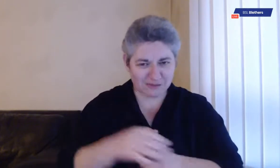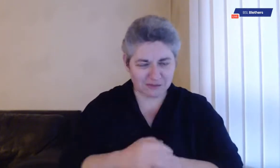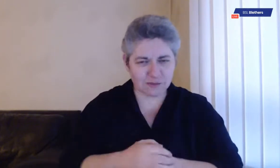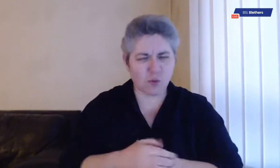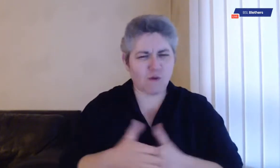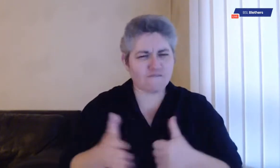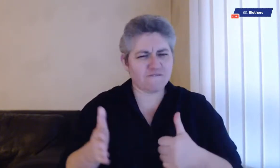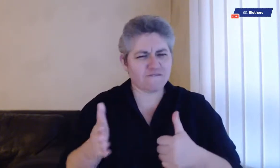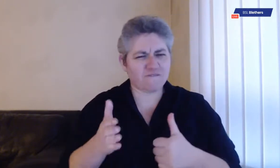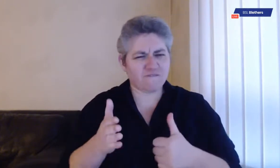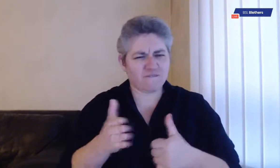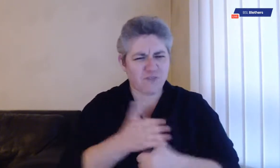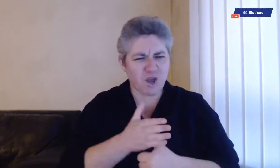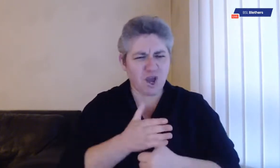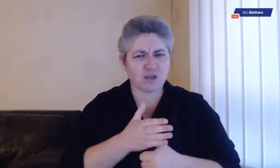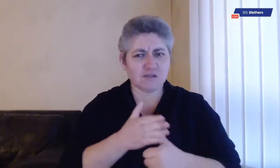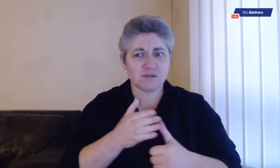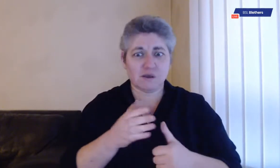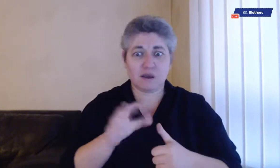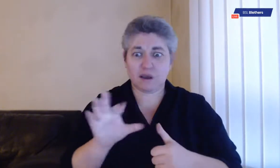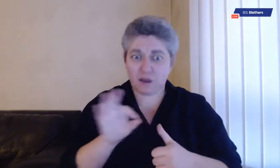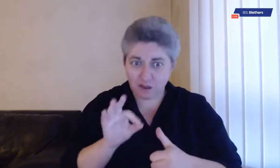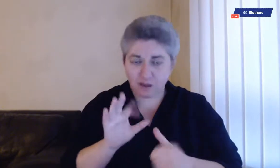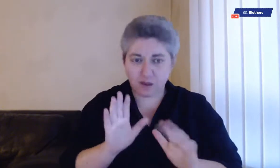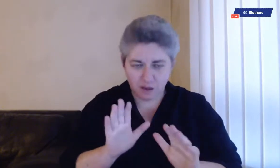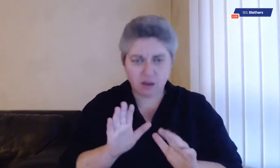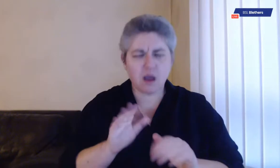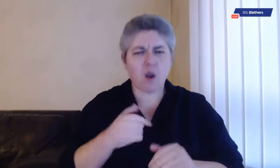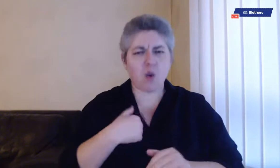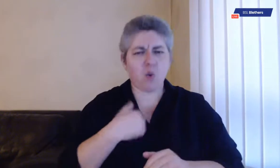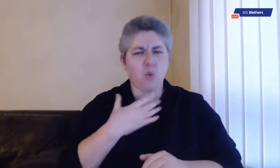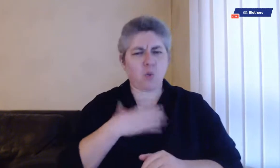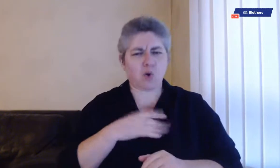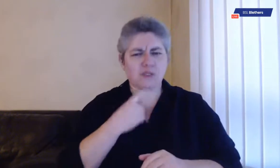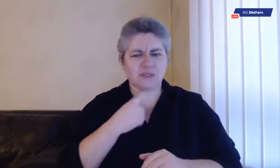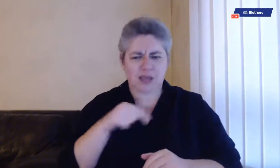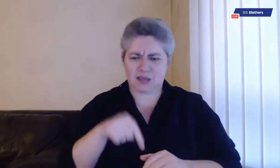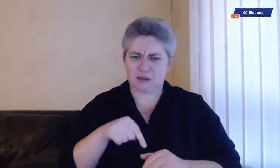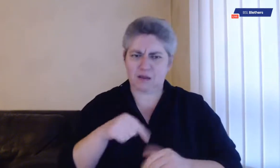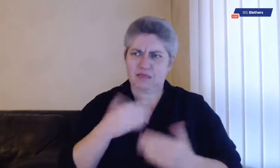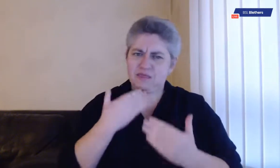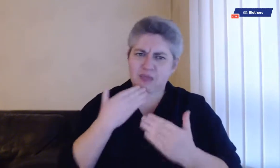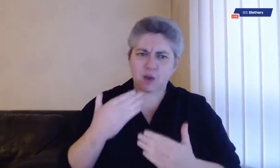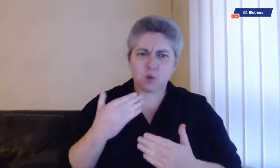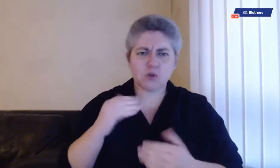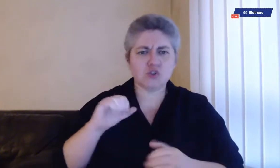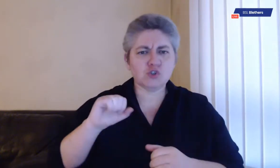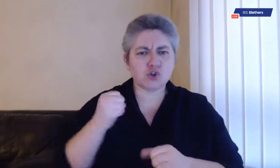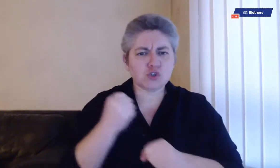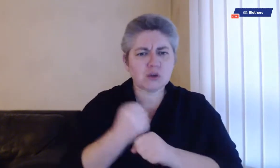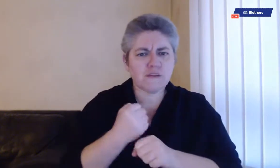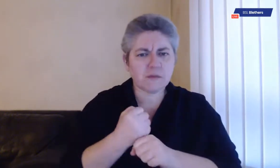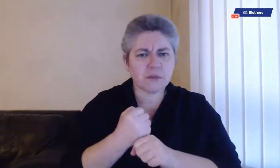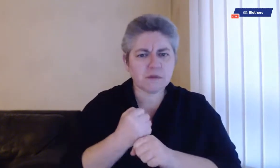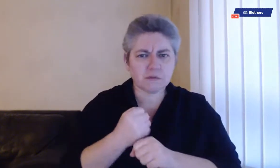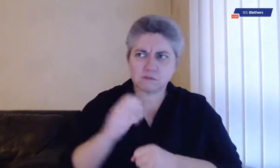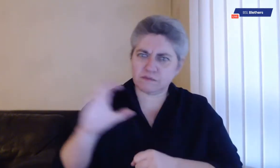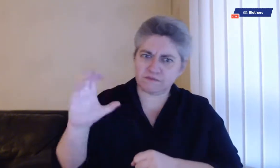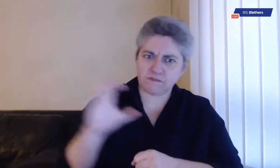guests to join us to talk about this topic. And before I invite them on, I would like